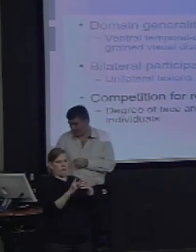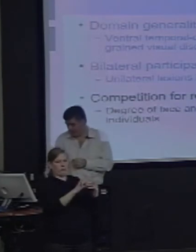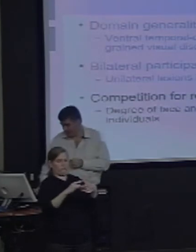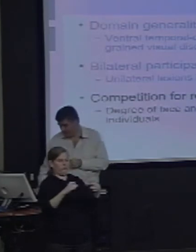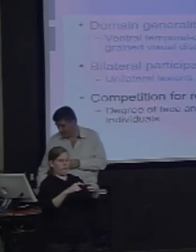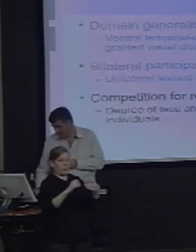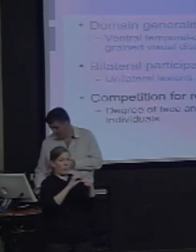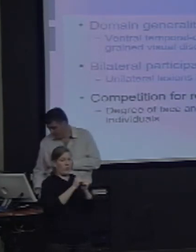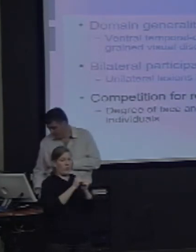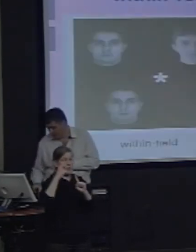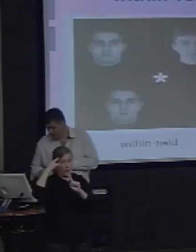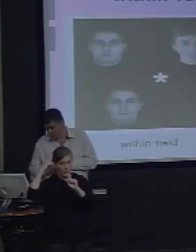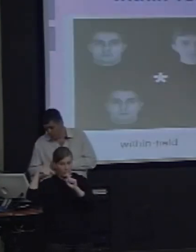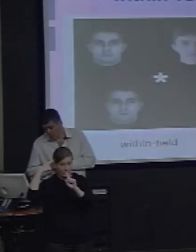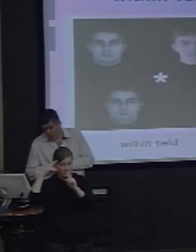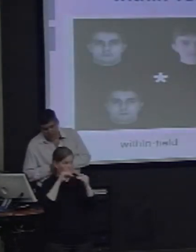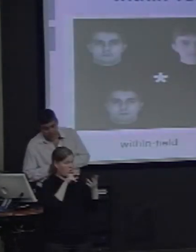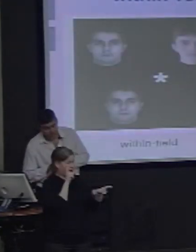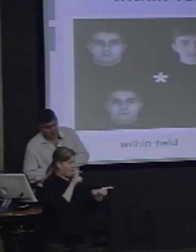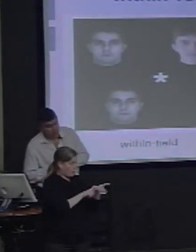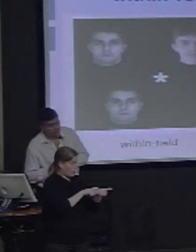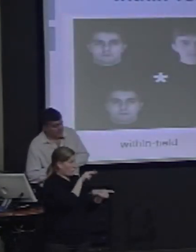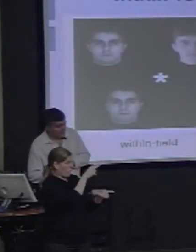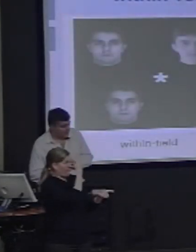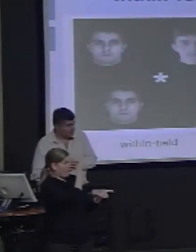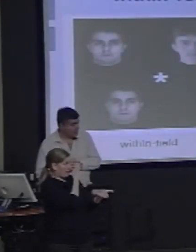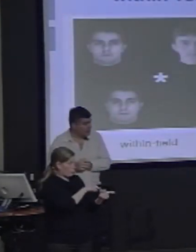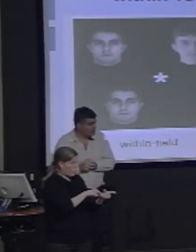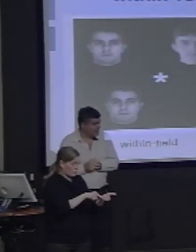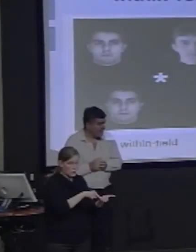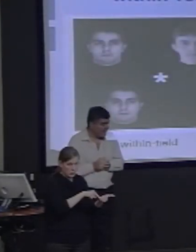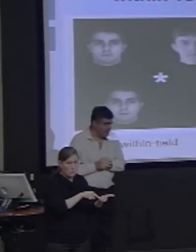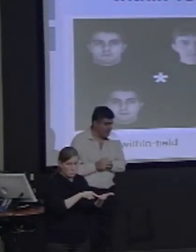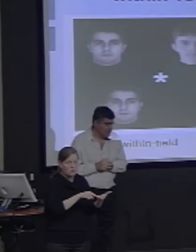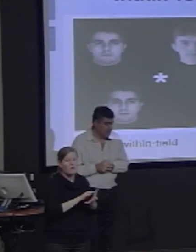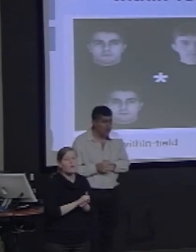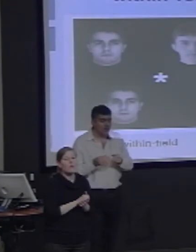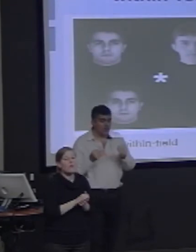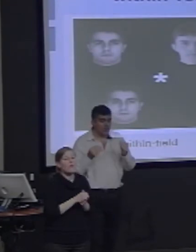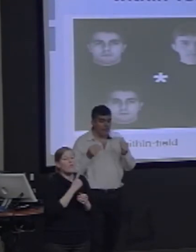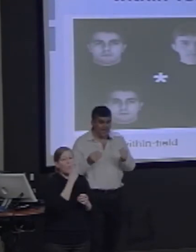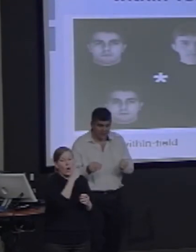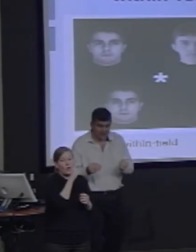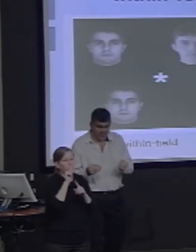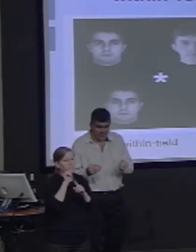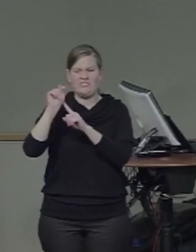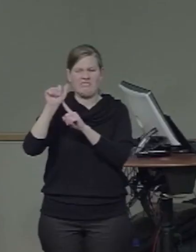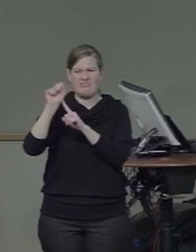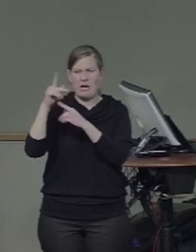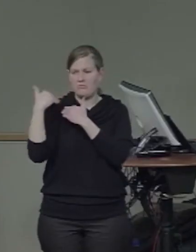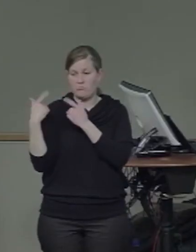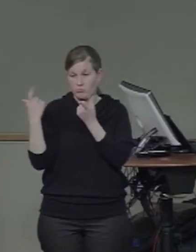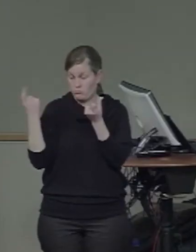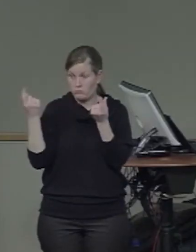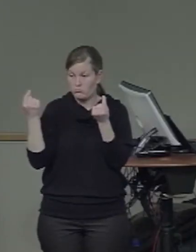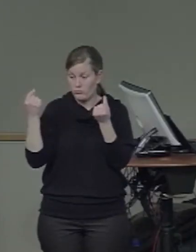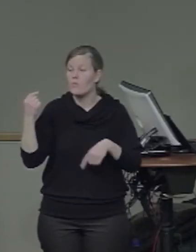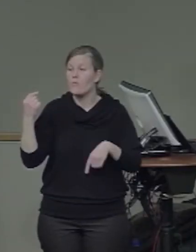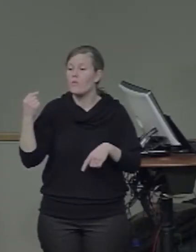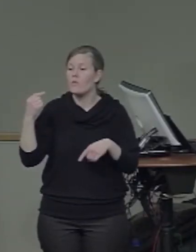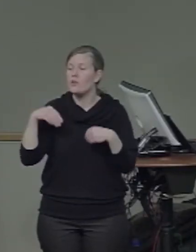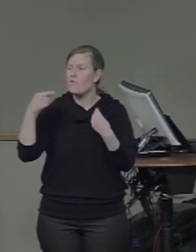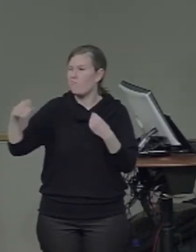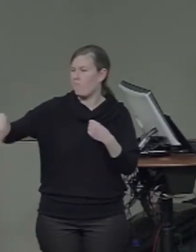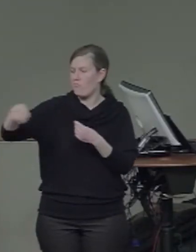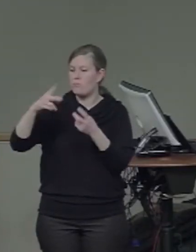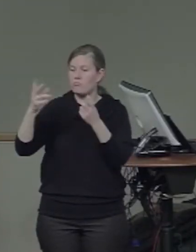two hemispheres. So in one task, we looked at a match-to-sample task. So we present